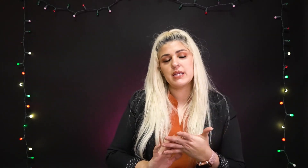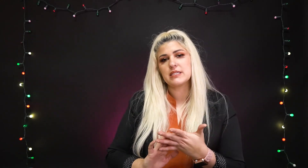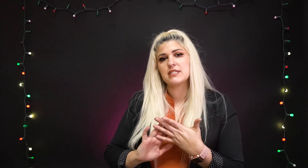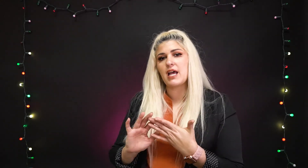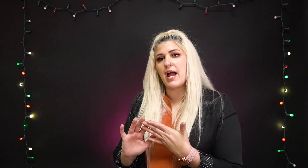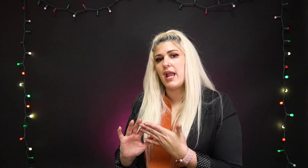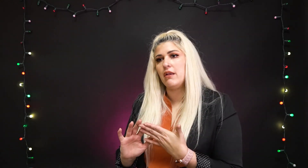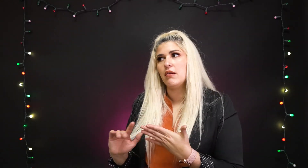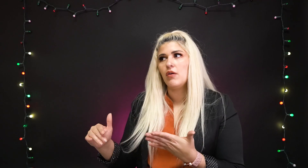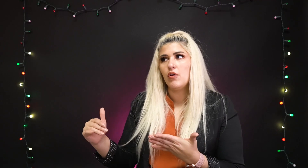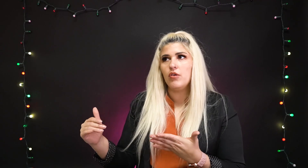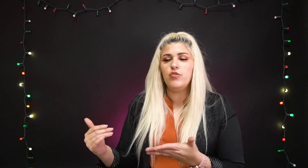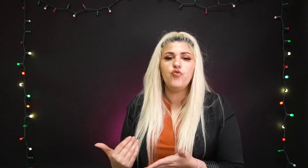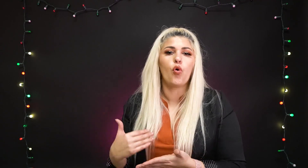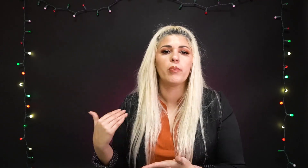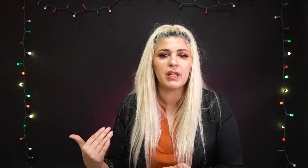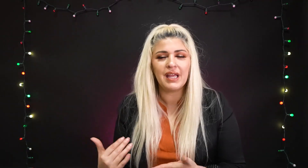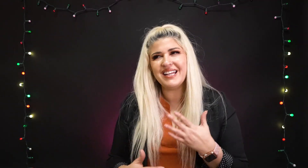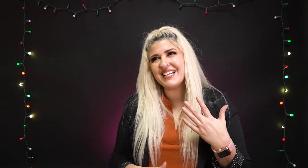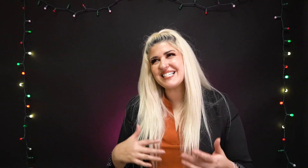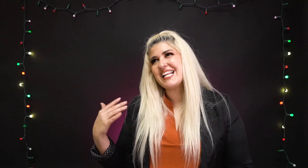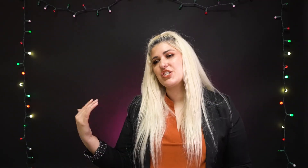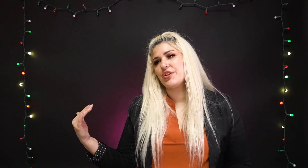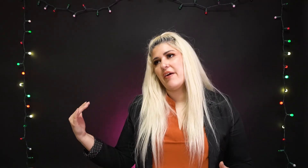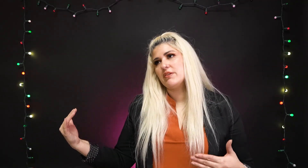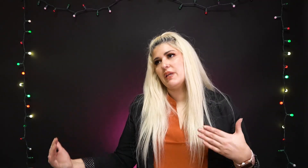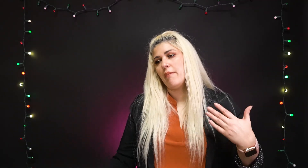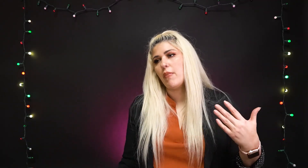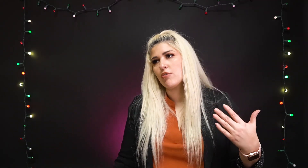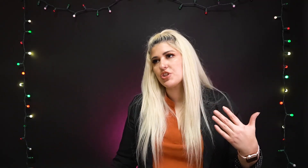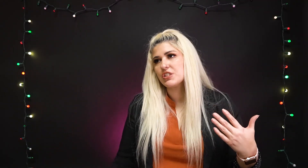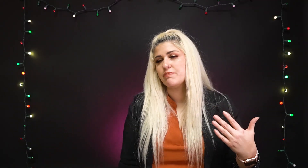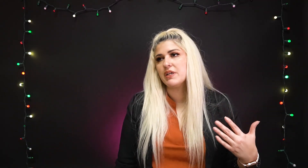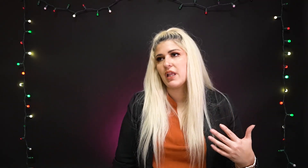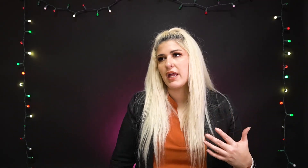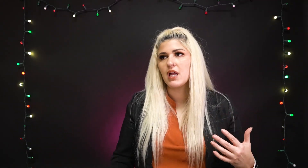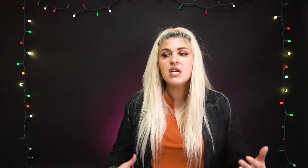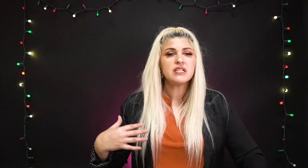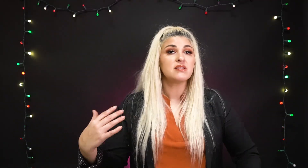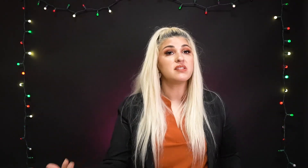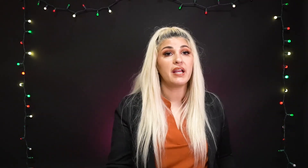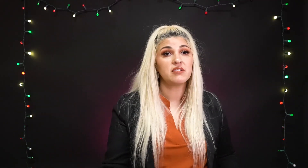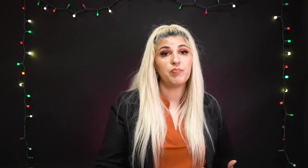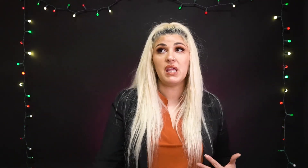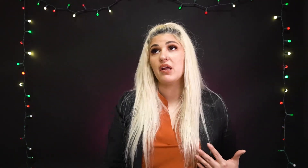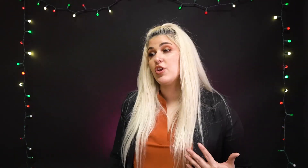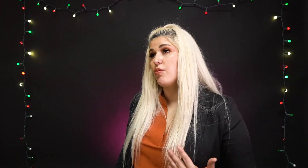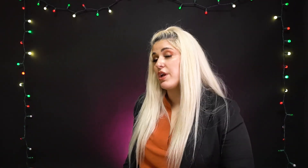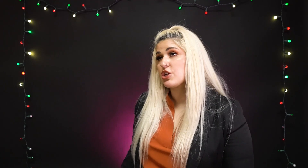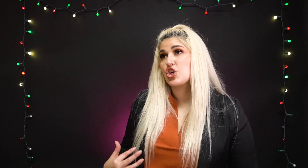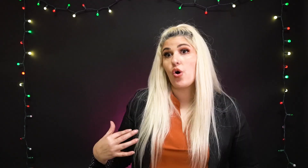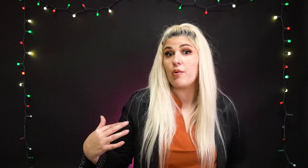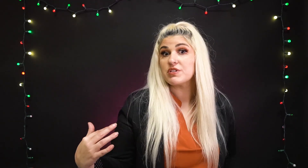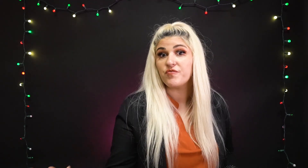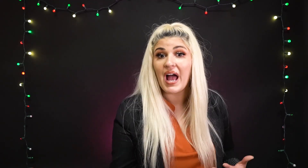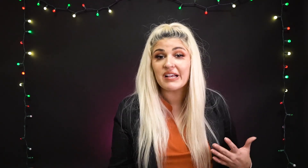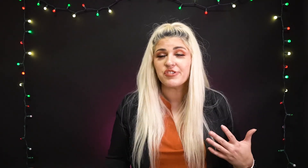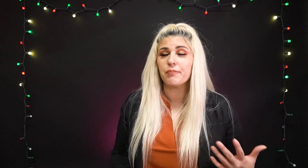sign normally? And it doesn't necessarily have to be emotions, but like states of being, you want to show it was fast or